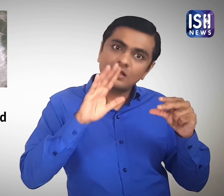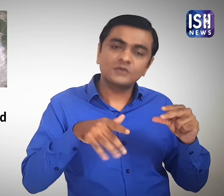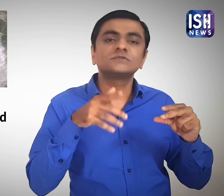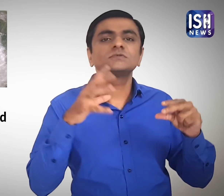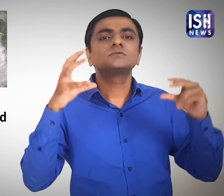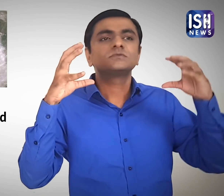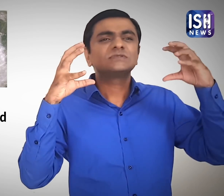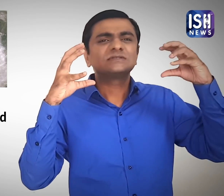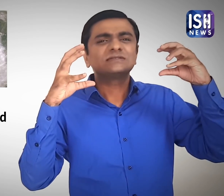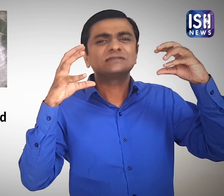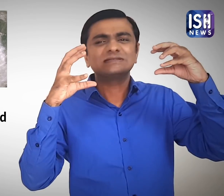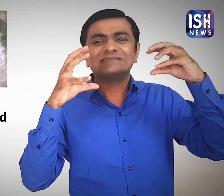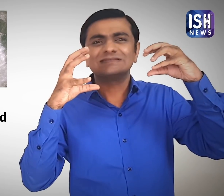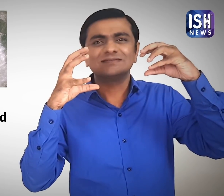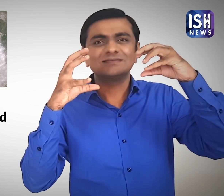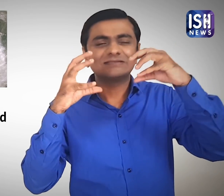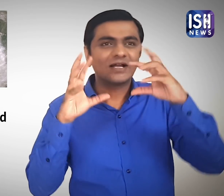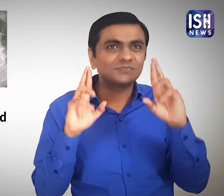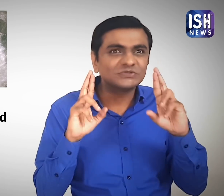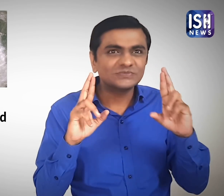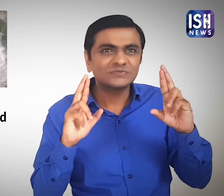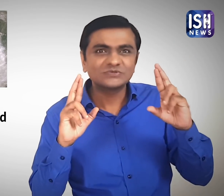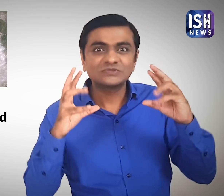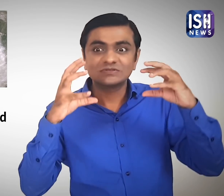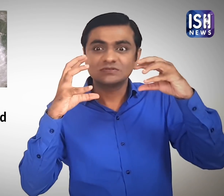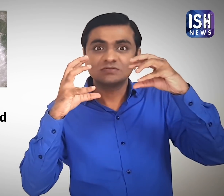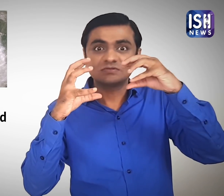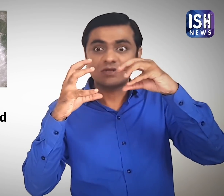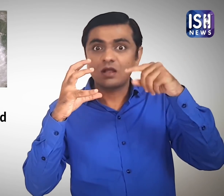Lander. 10 minutes into the descent,